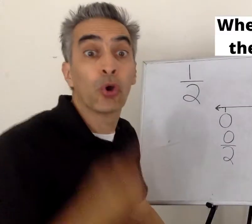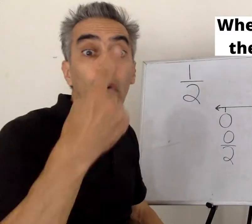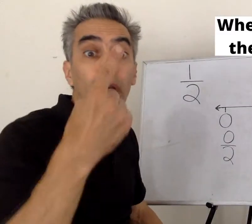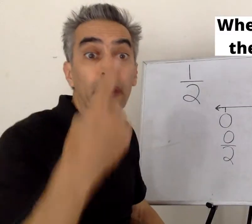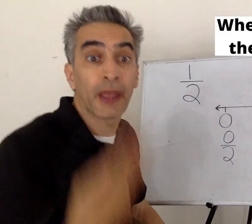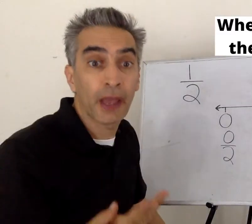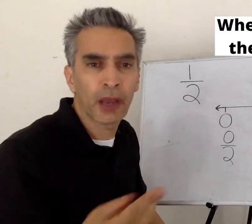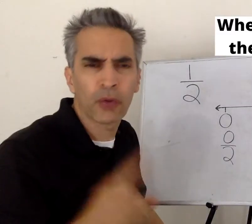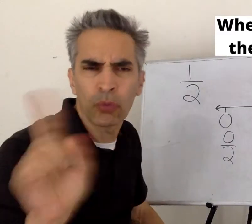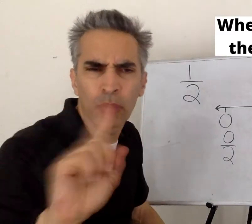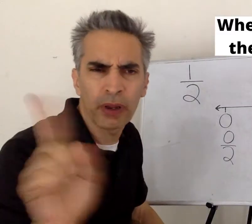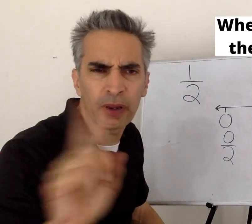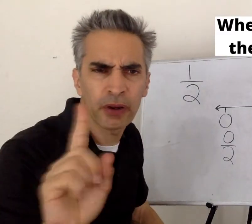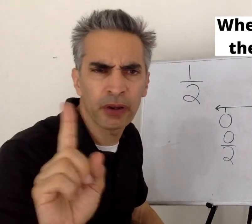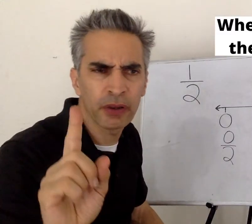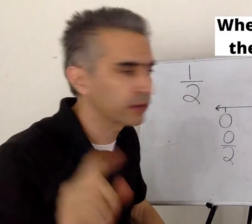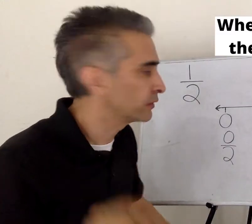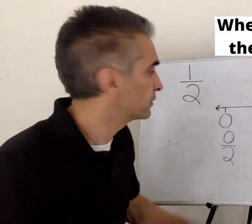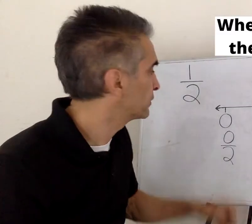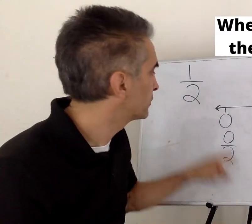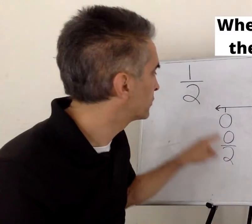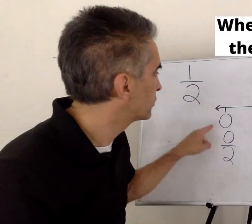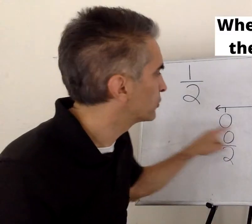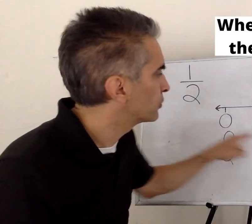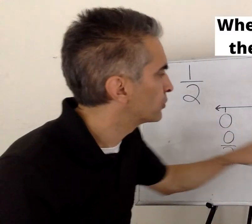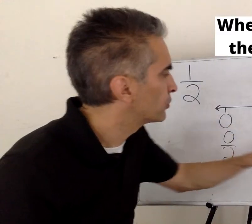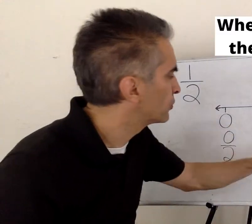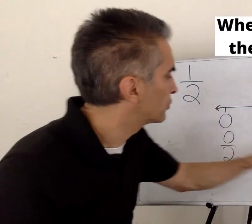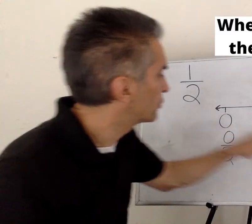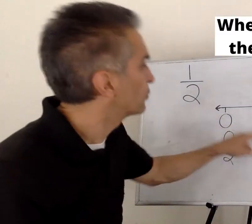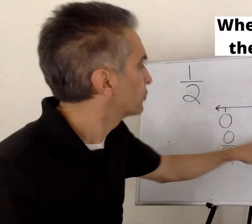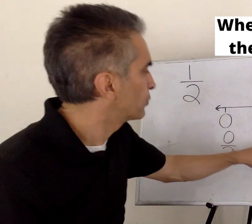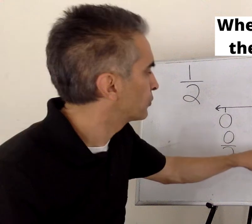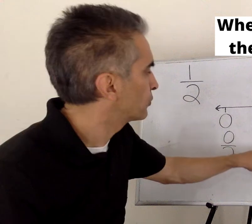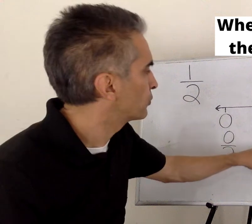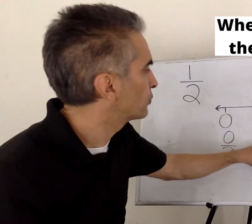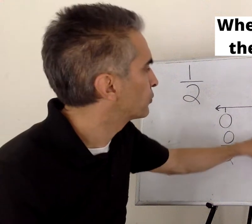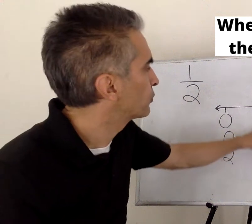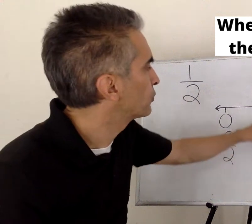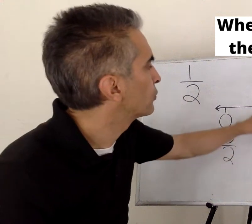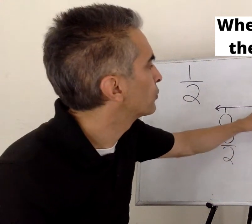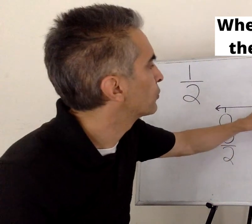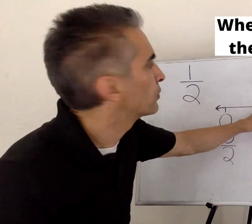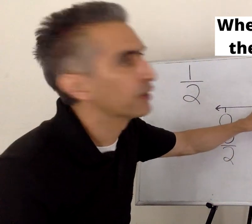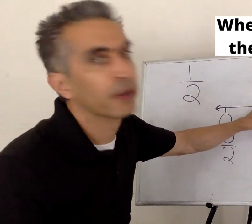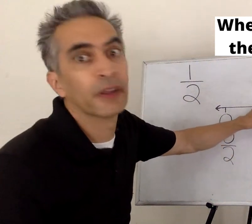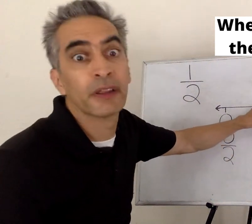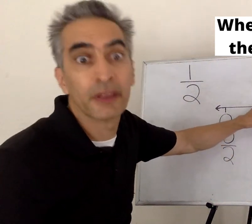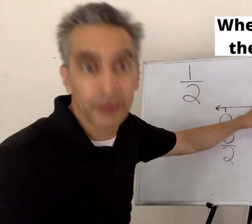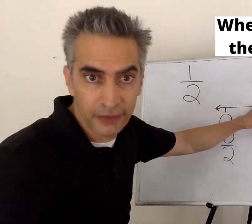One-half goes right there.